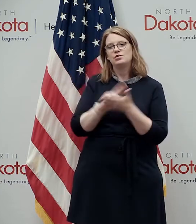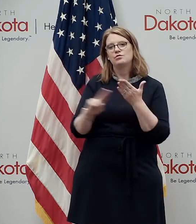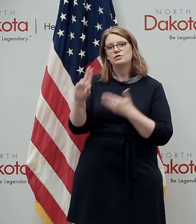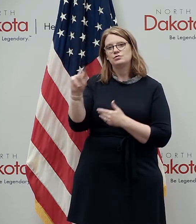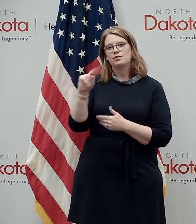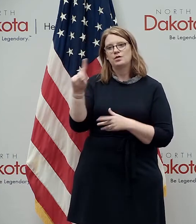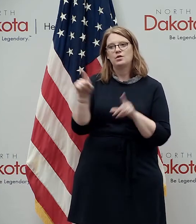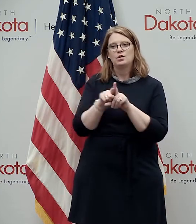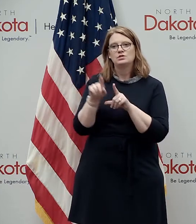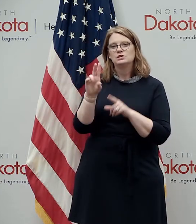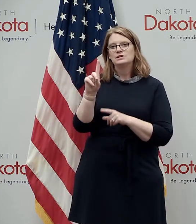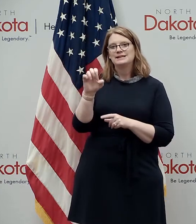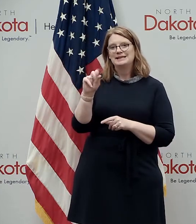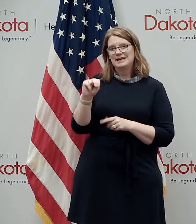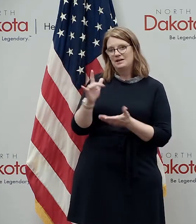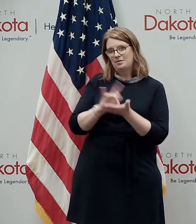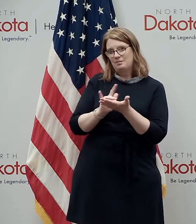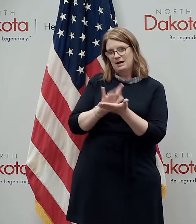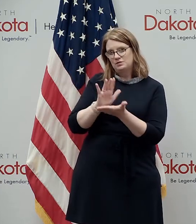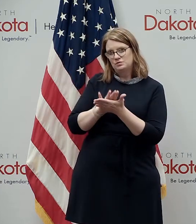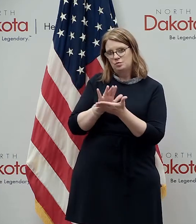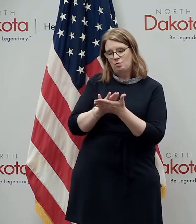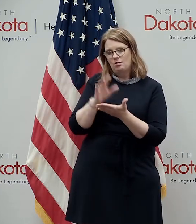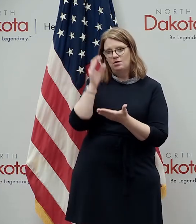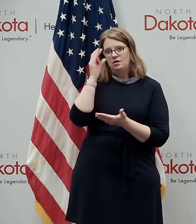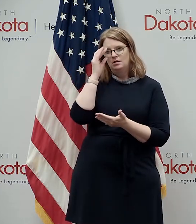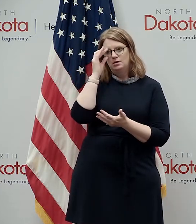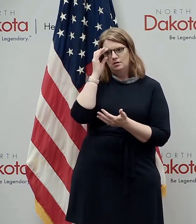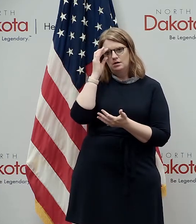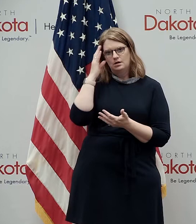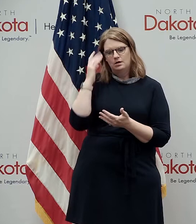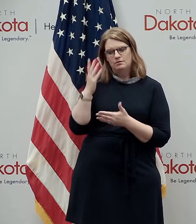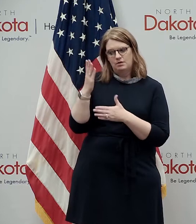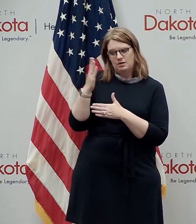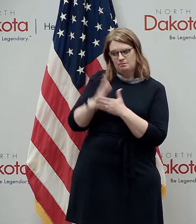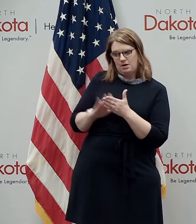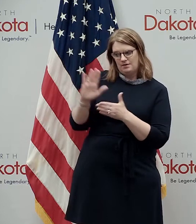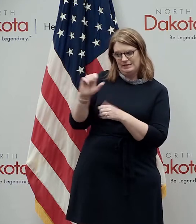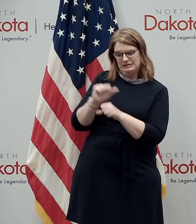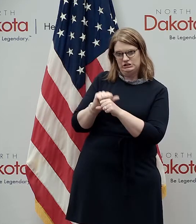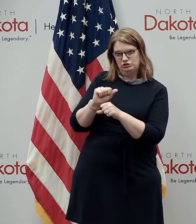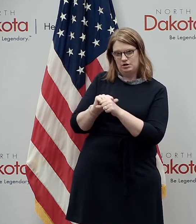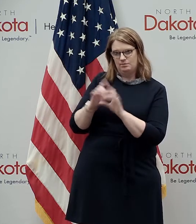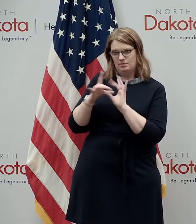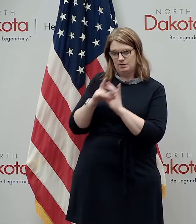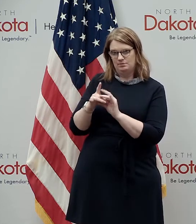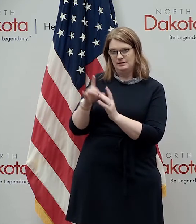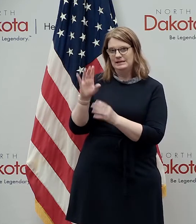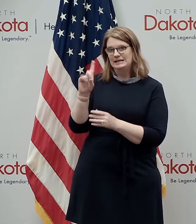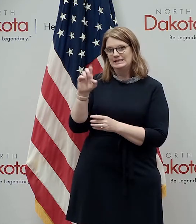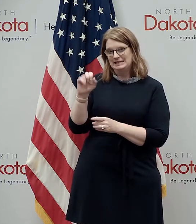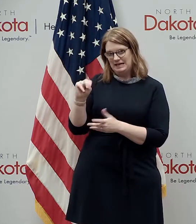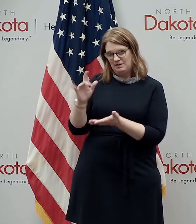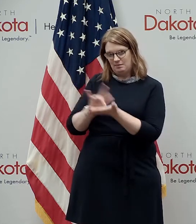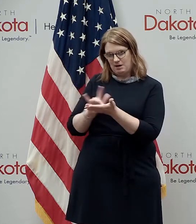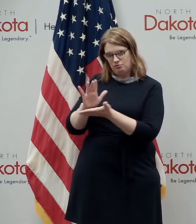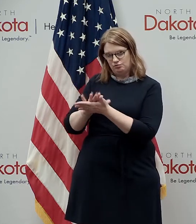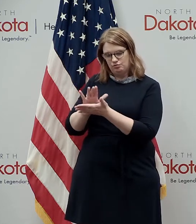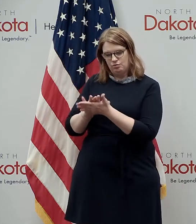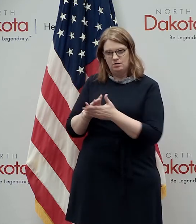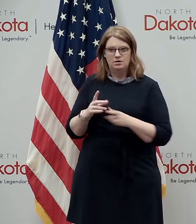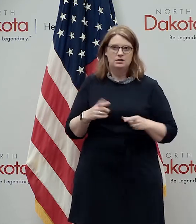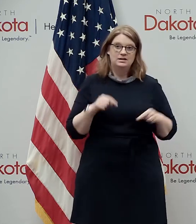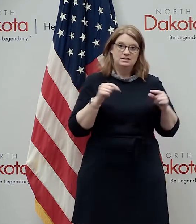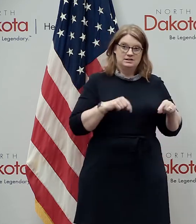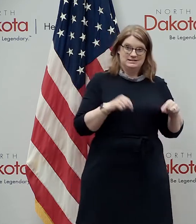north dakota also the dean of the med school so that's what he's doing for for part of his job that relates to being dean of the med school the other half of his job as you know we